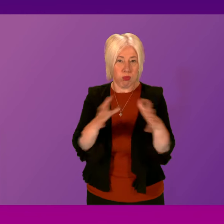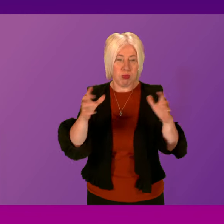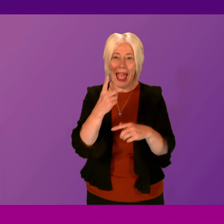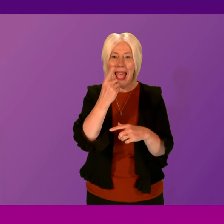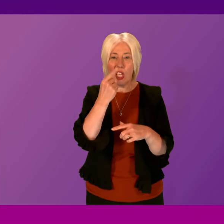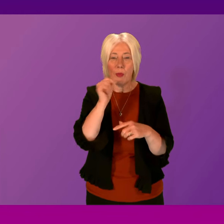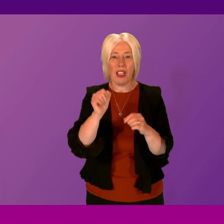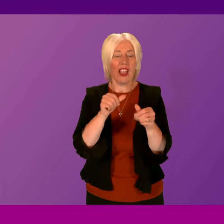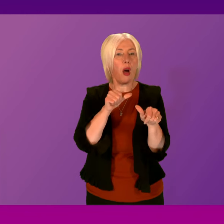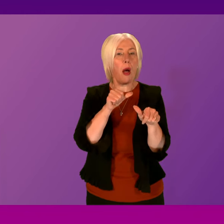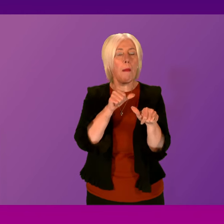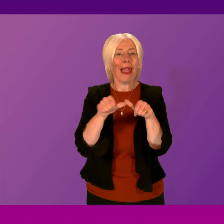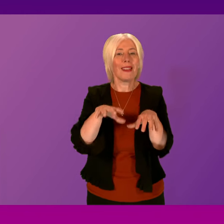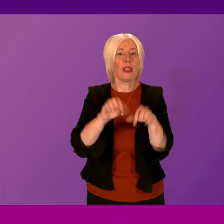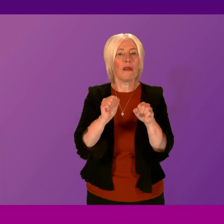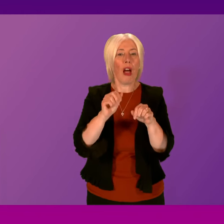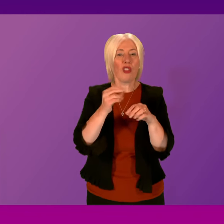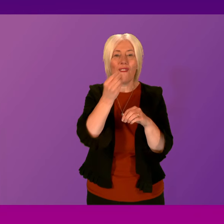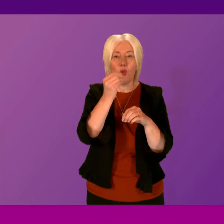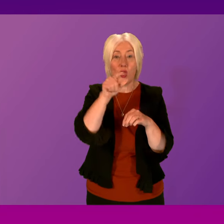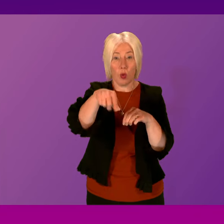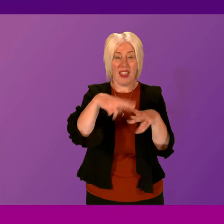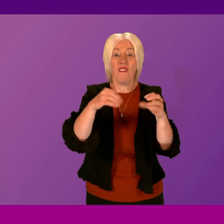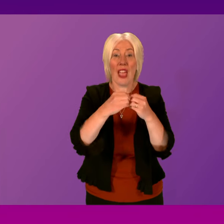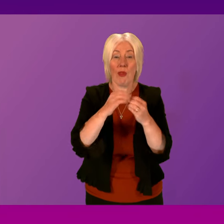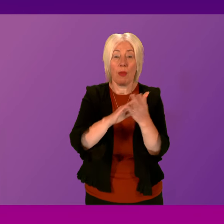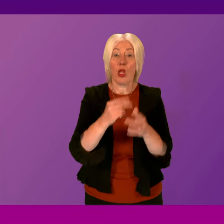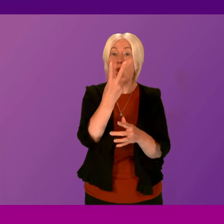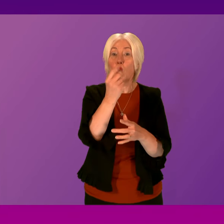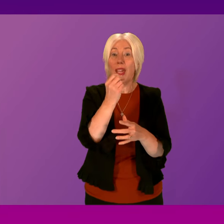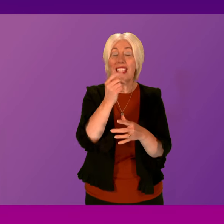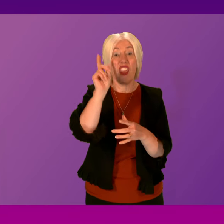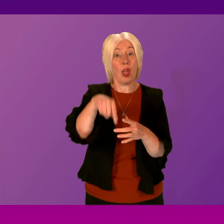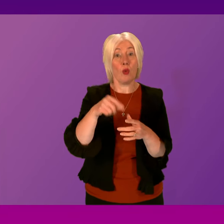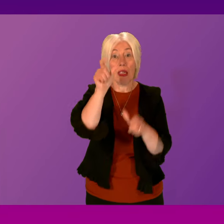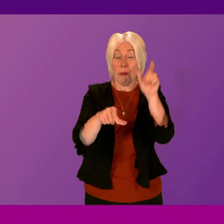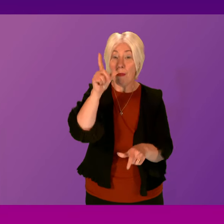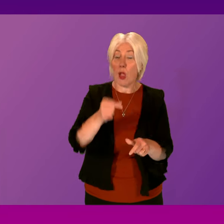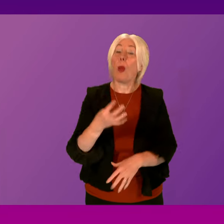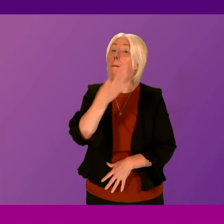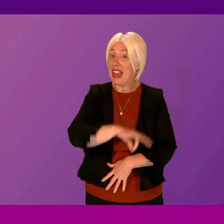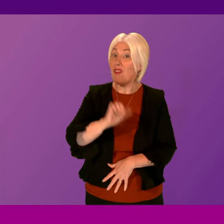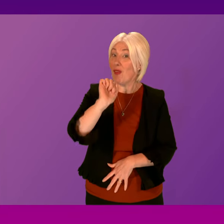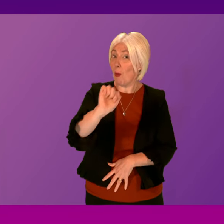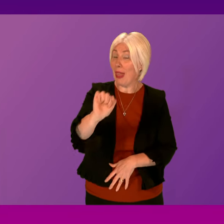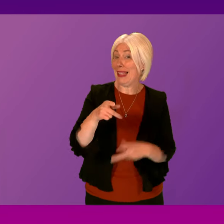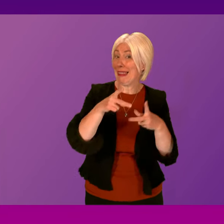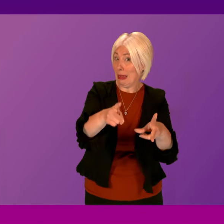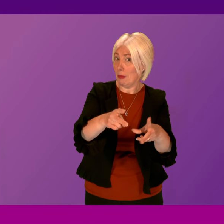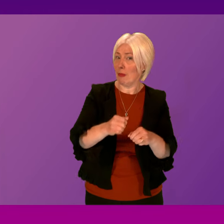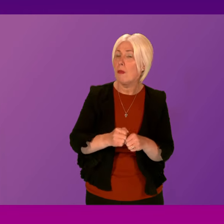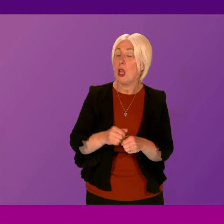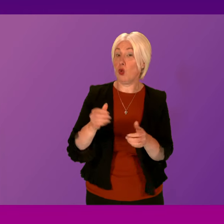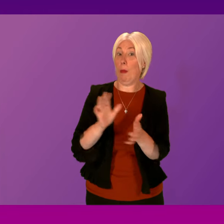for Best Start Foods in February so that a further 20,000 people will benefit. I was pleased to be able to make that announcement